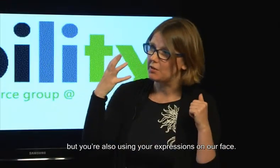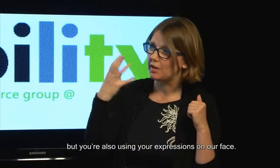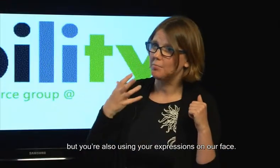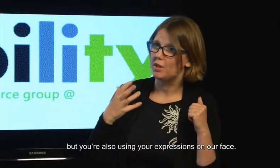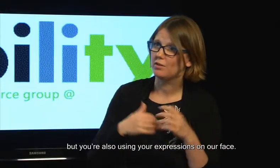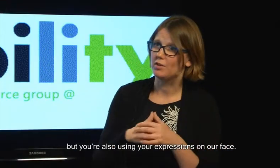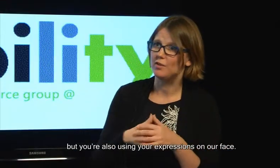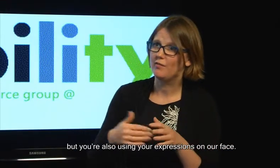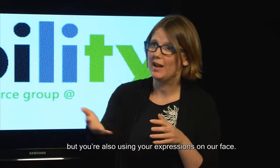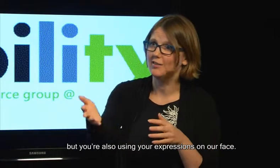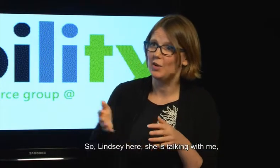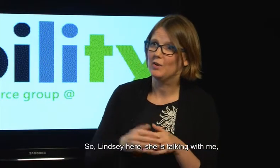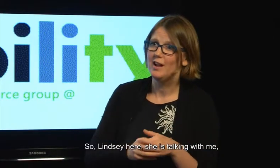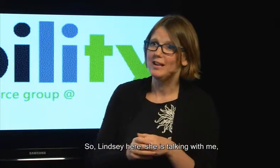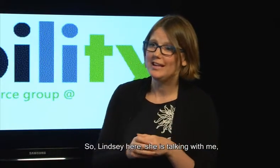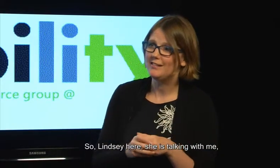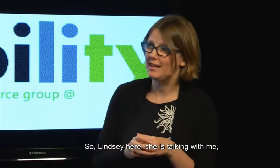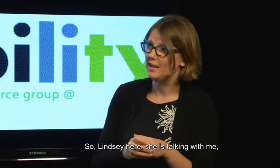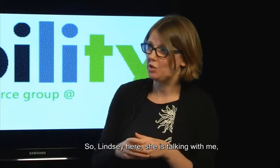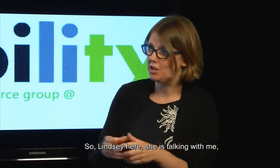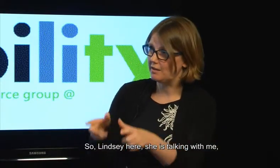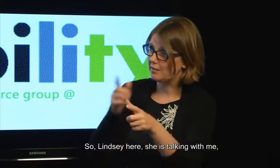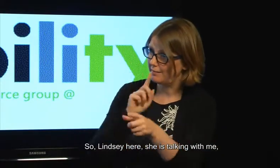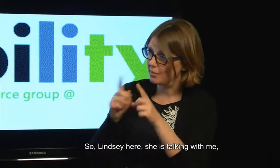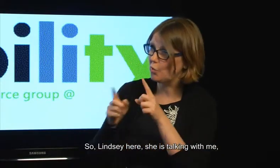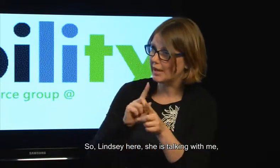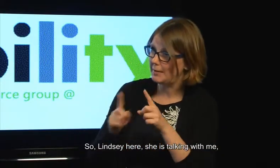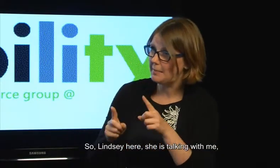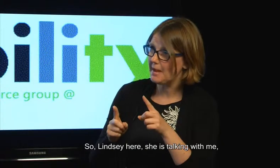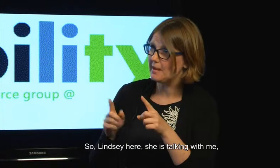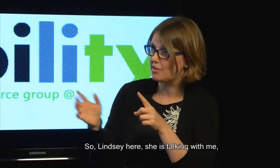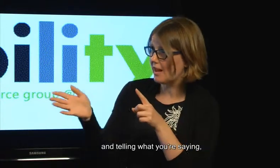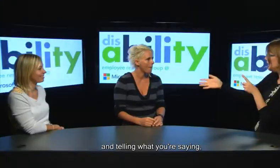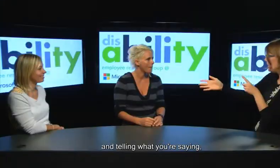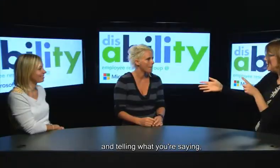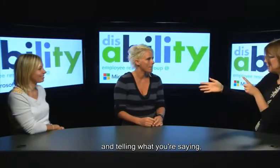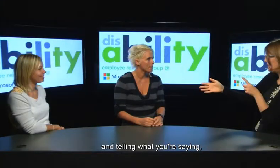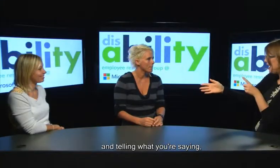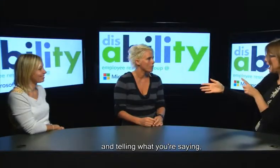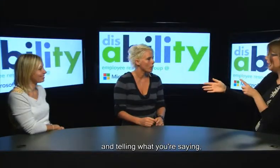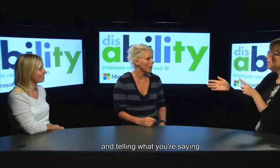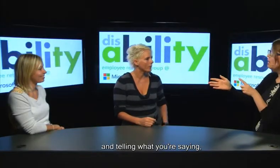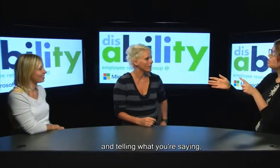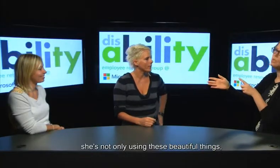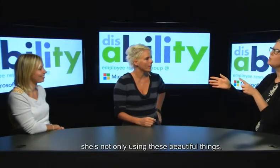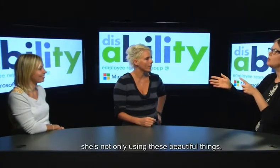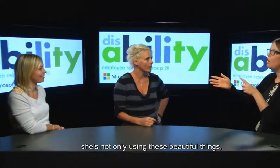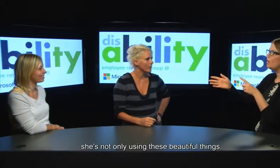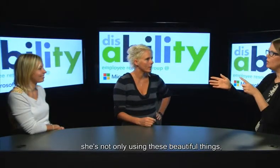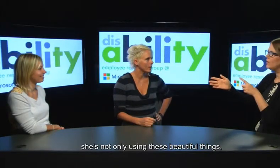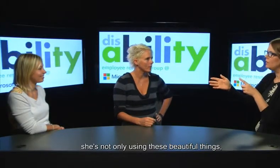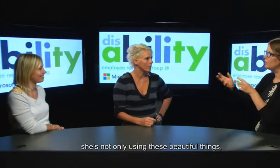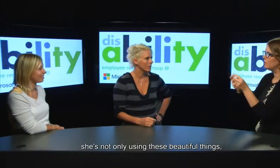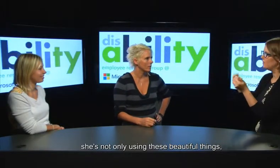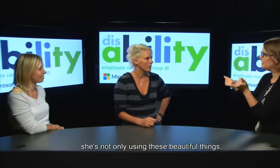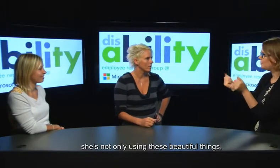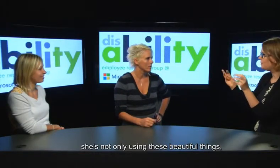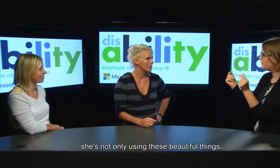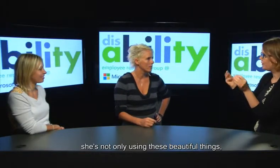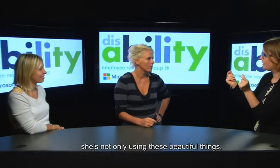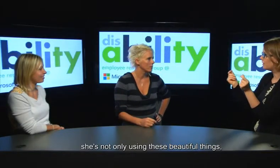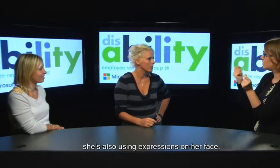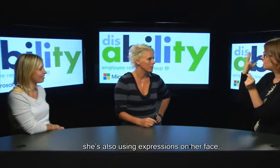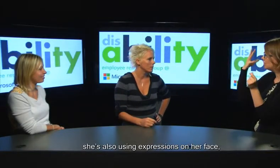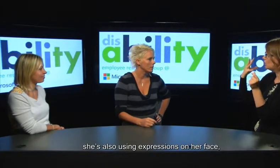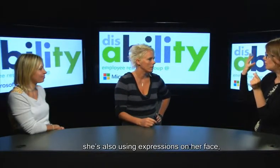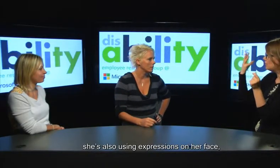also using your expressions on your face so Lindsay here she's talking with me and telling me what you're saying right she's not only using these